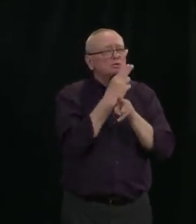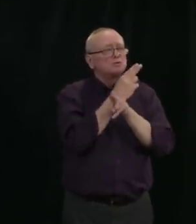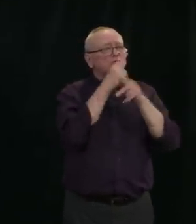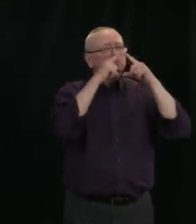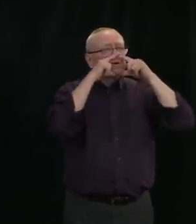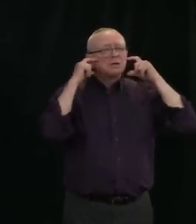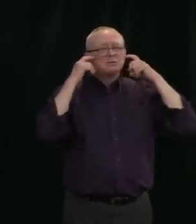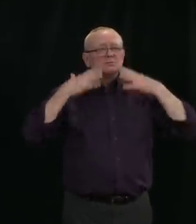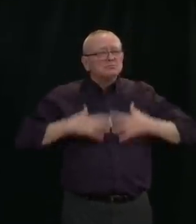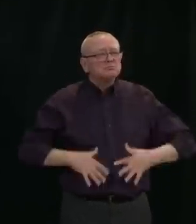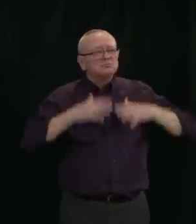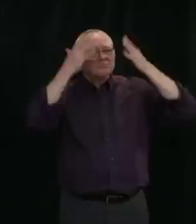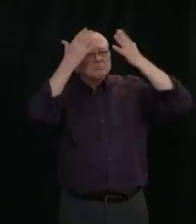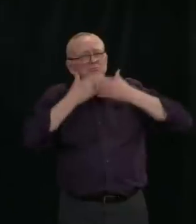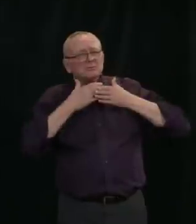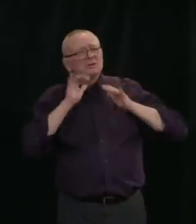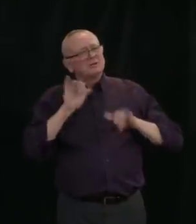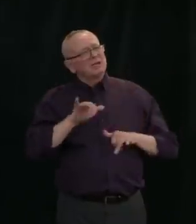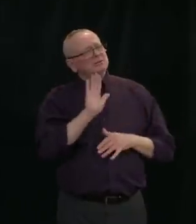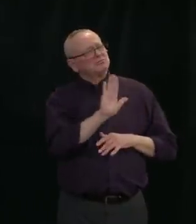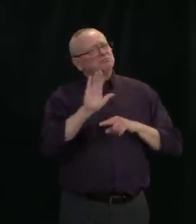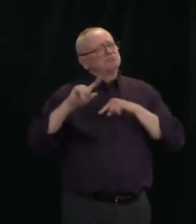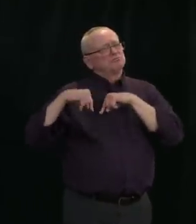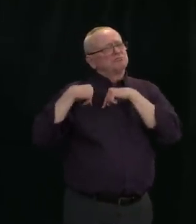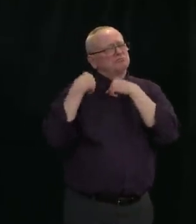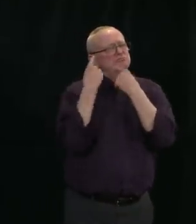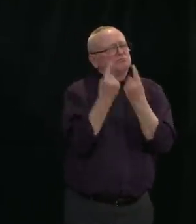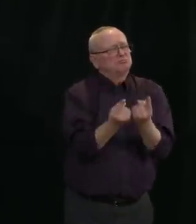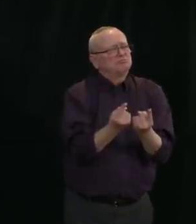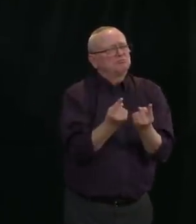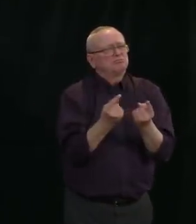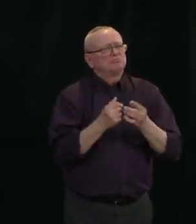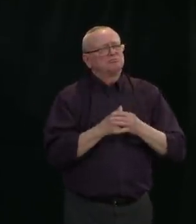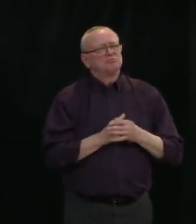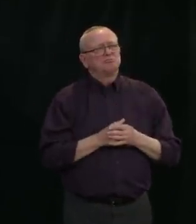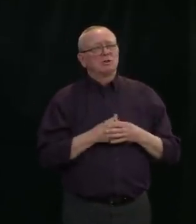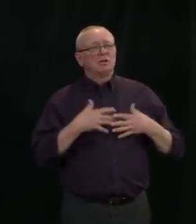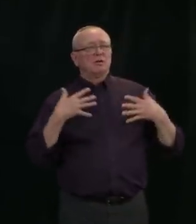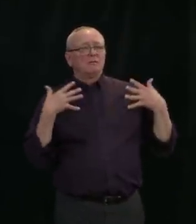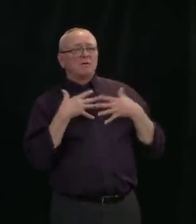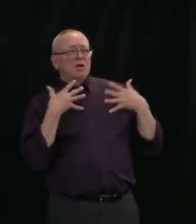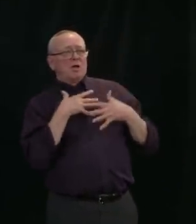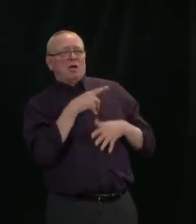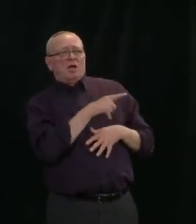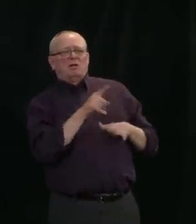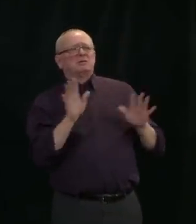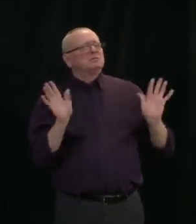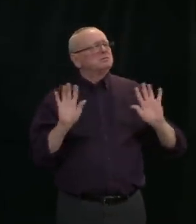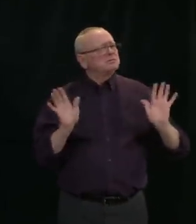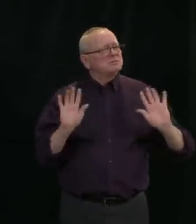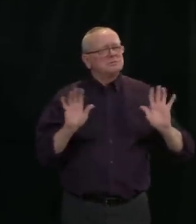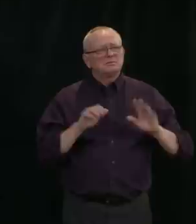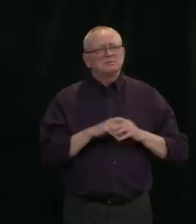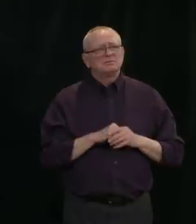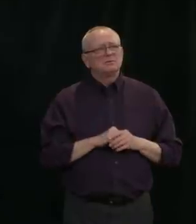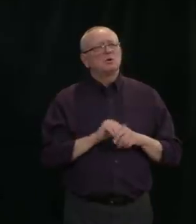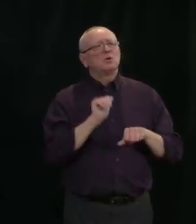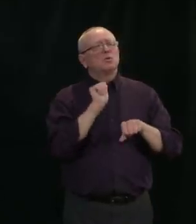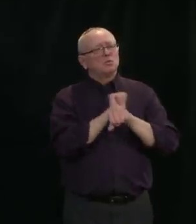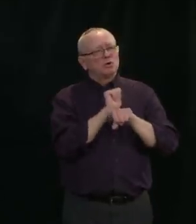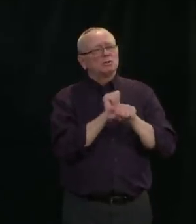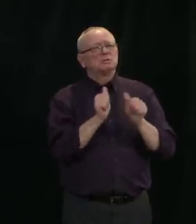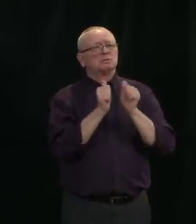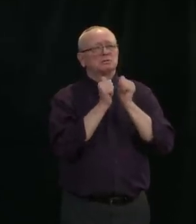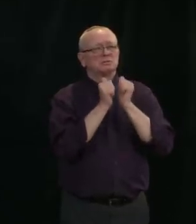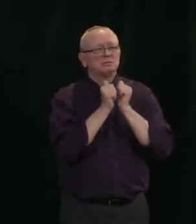Instead of being afraid, we should continue to work together and be prepared to prevent the spread, stay informed and